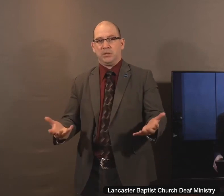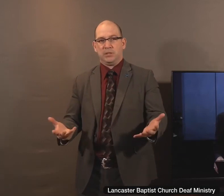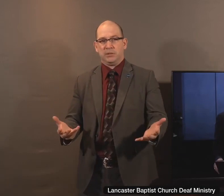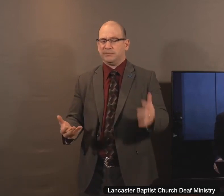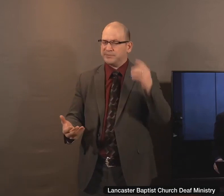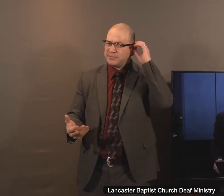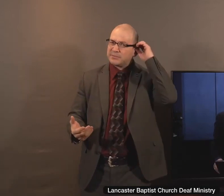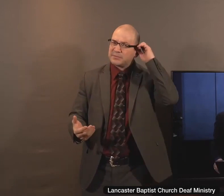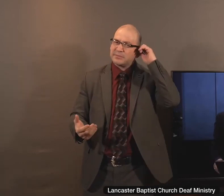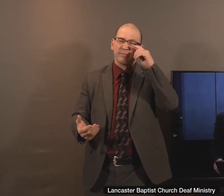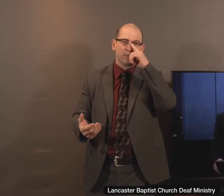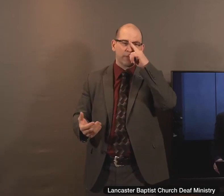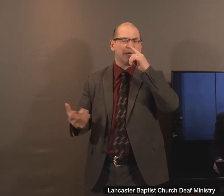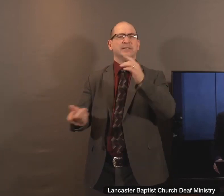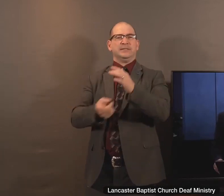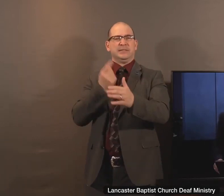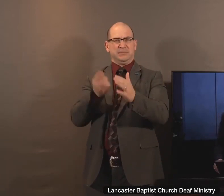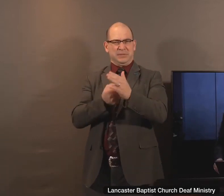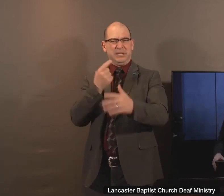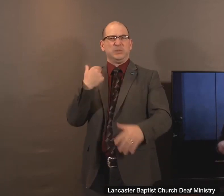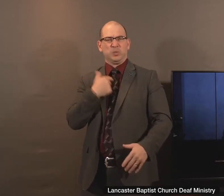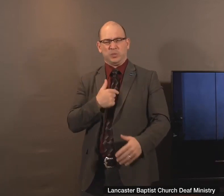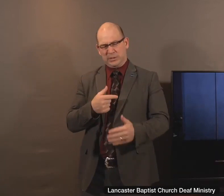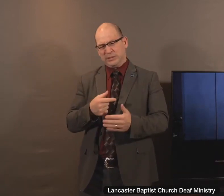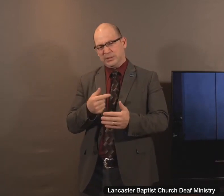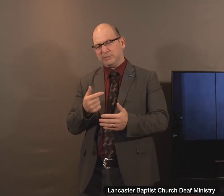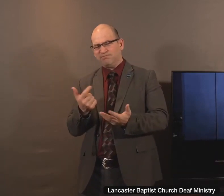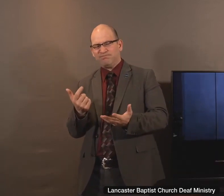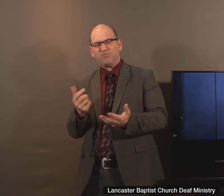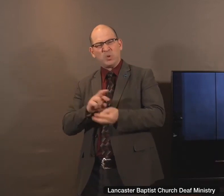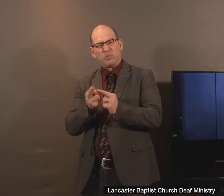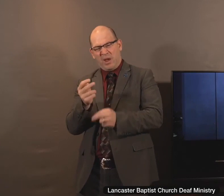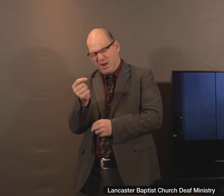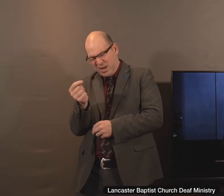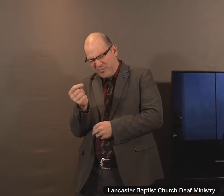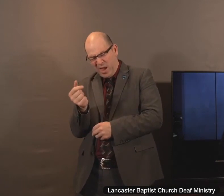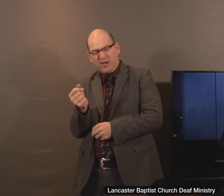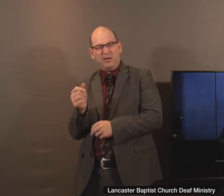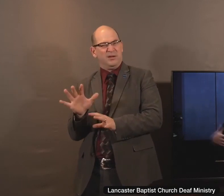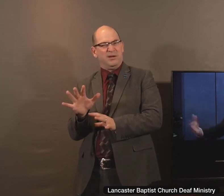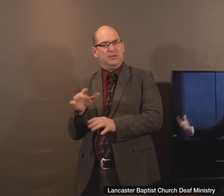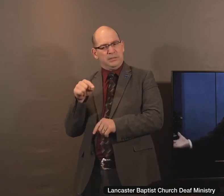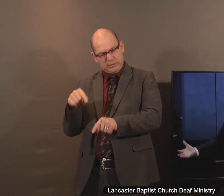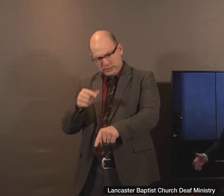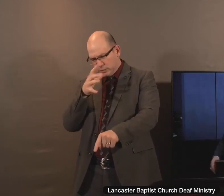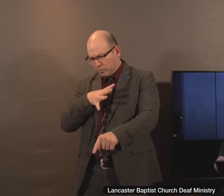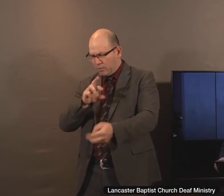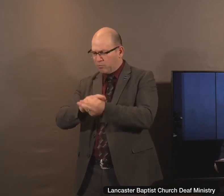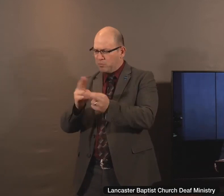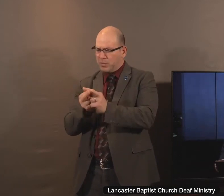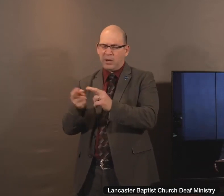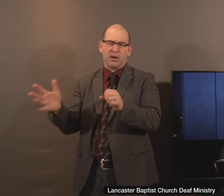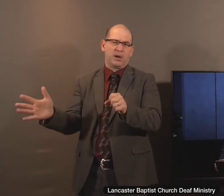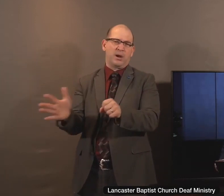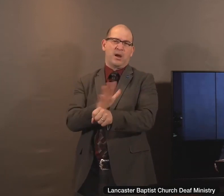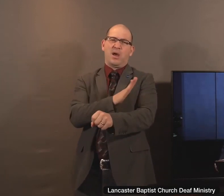soothe our conscience. But this woman wasn't holding back. I mean, she was just opening up her heart to the Lord